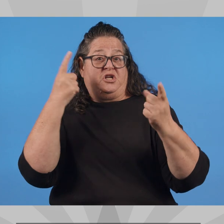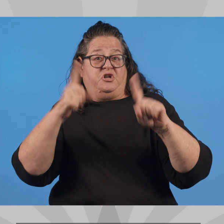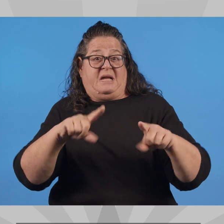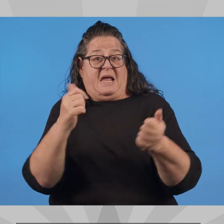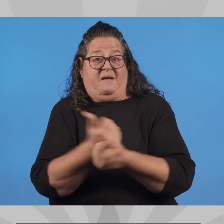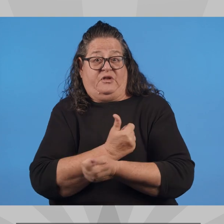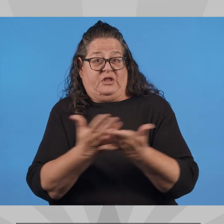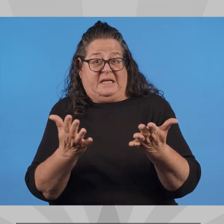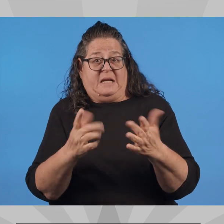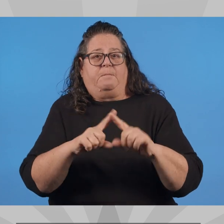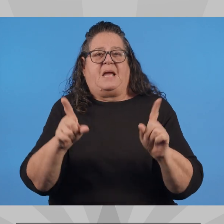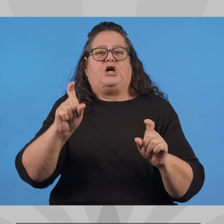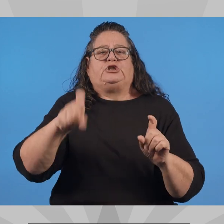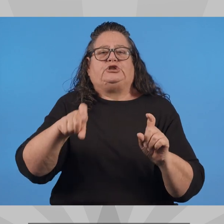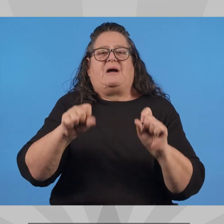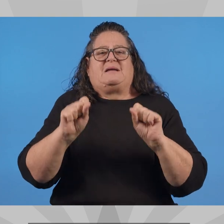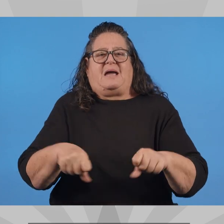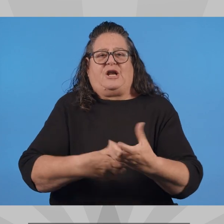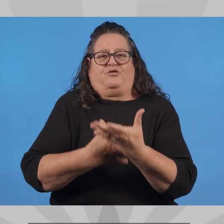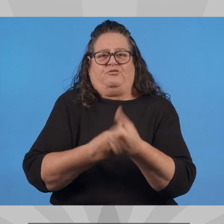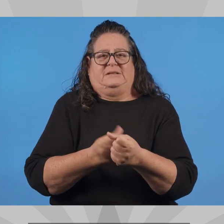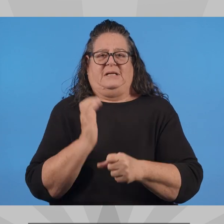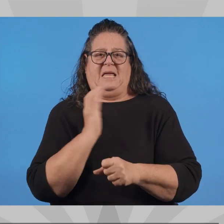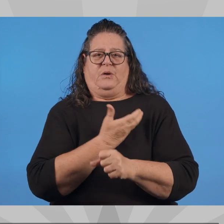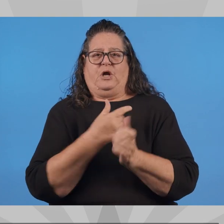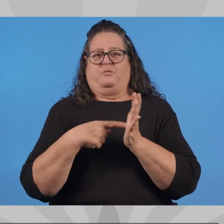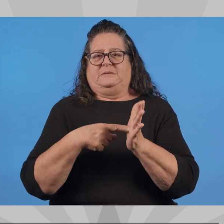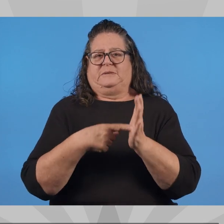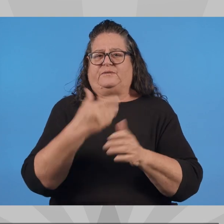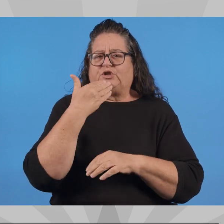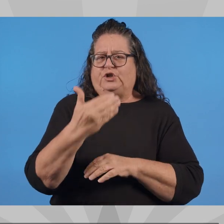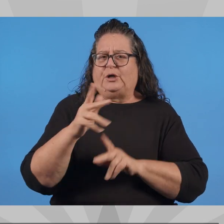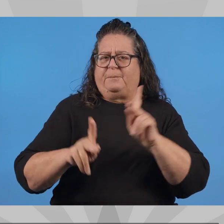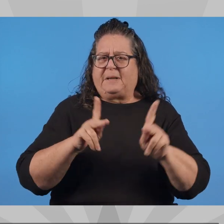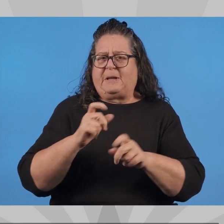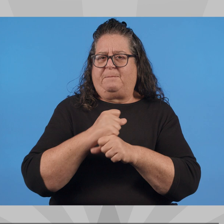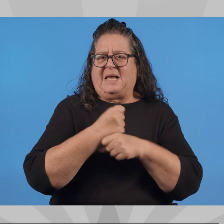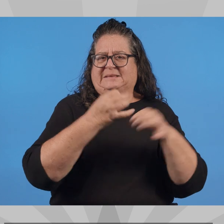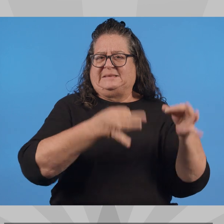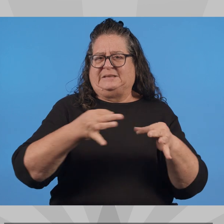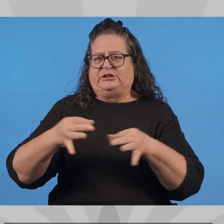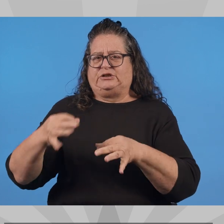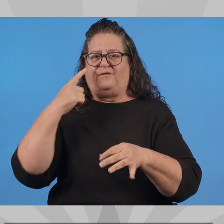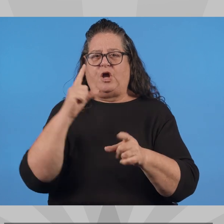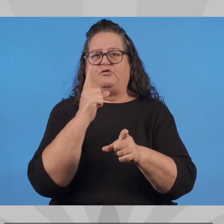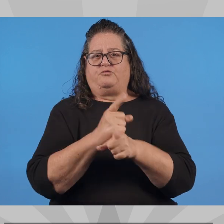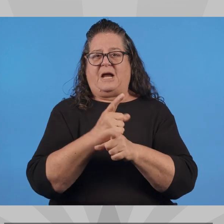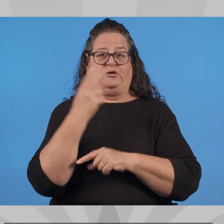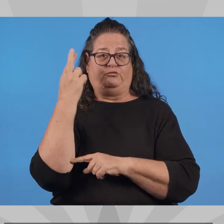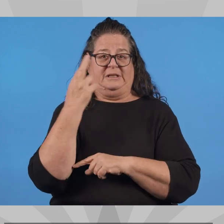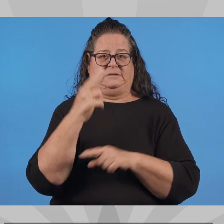We might not agree on everything, but we should be able to trust that our representatives are good people making decisions